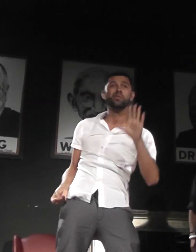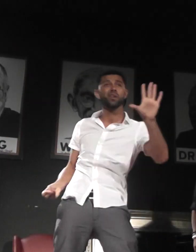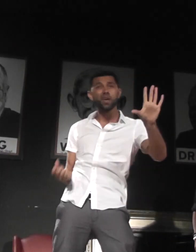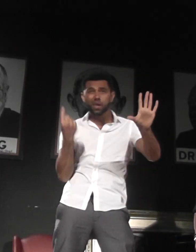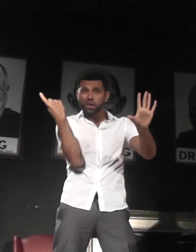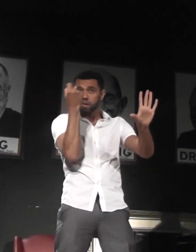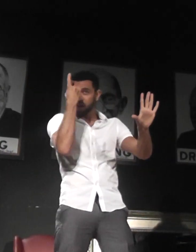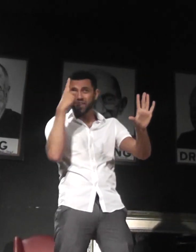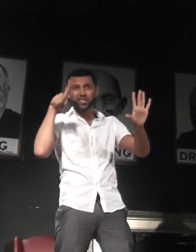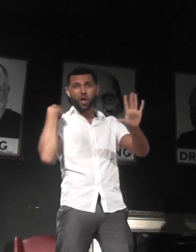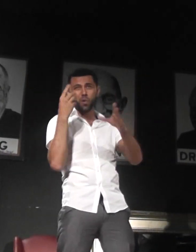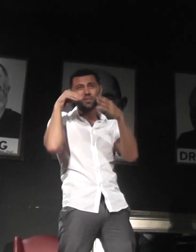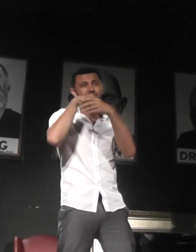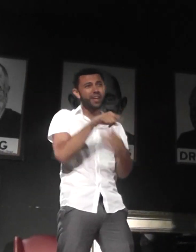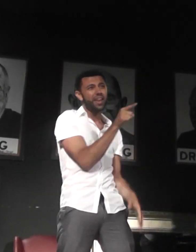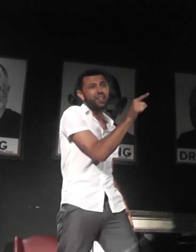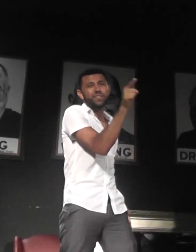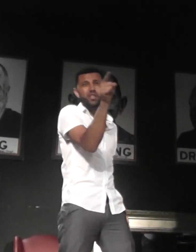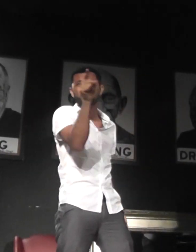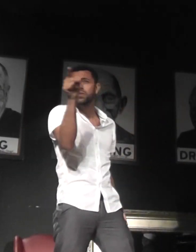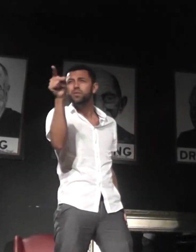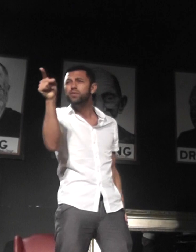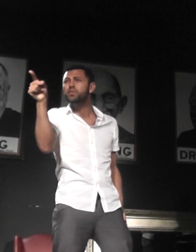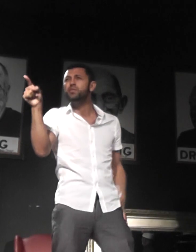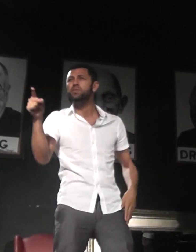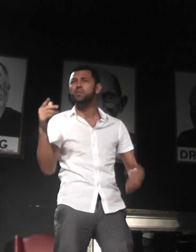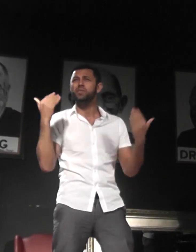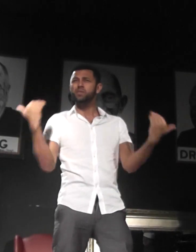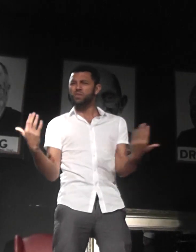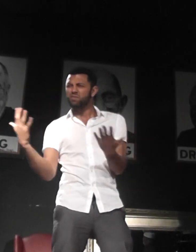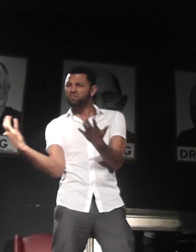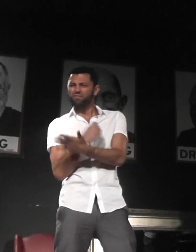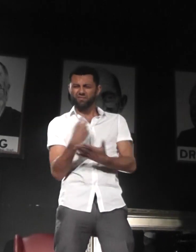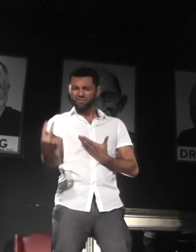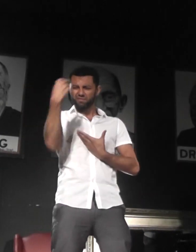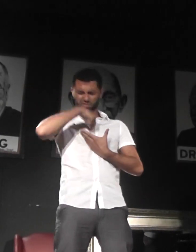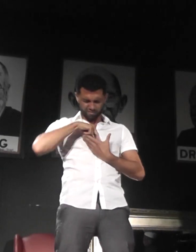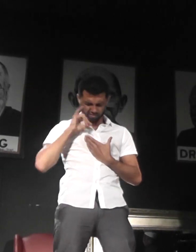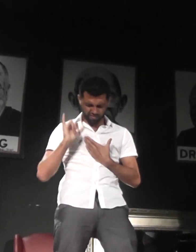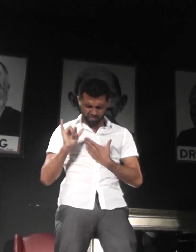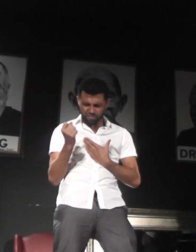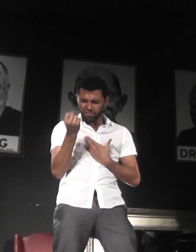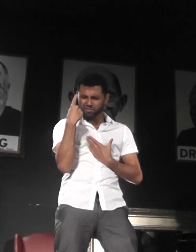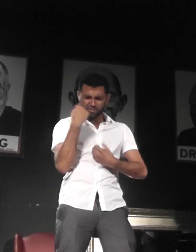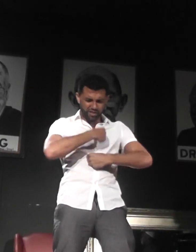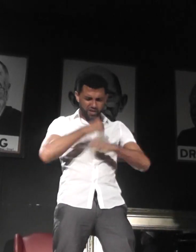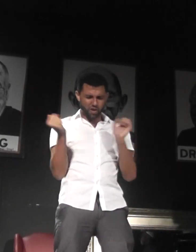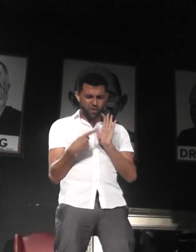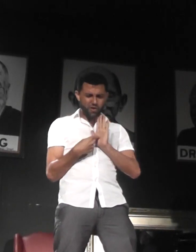It's always been inside of you, you, you And now it's time to let it grow